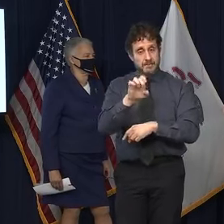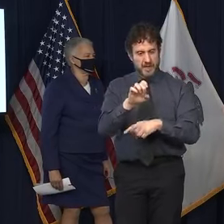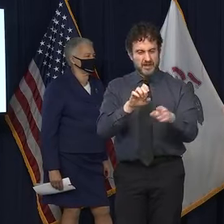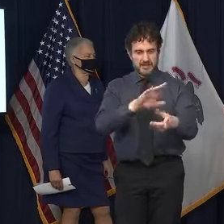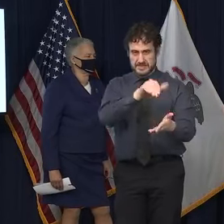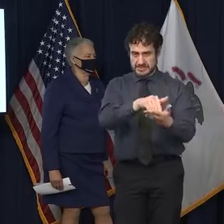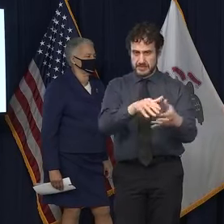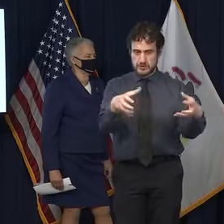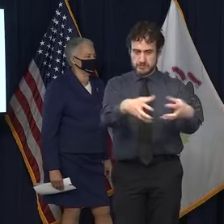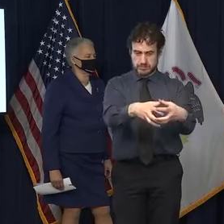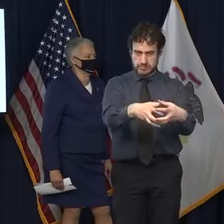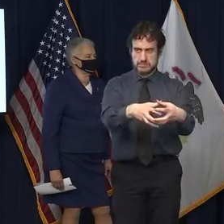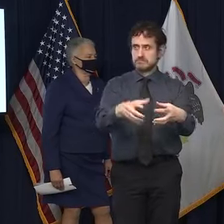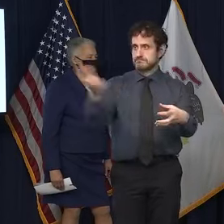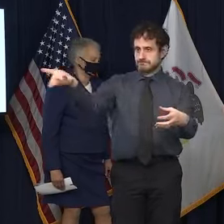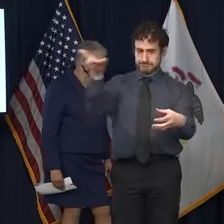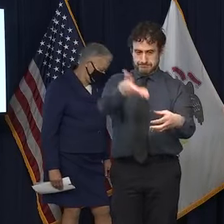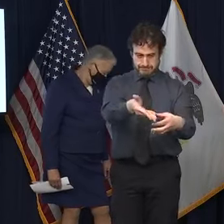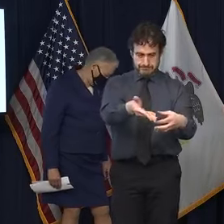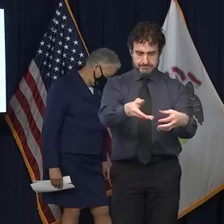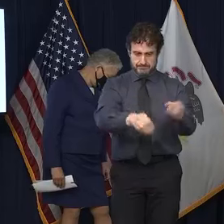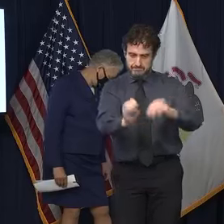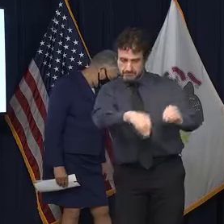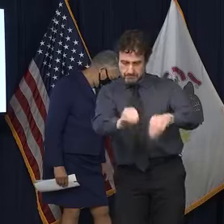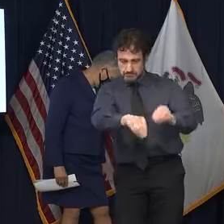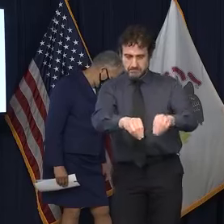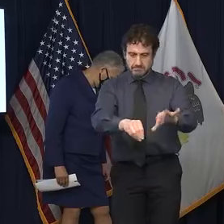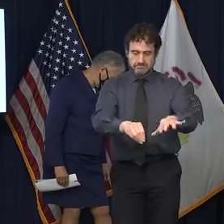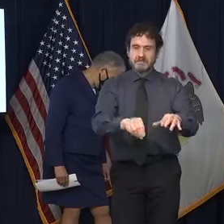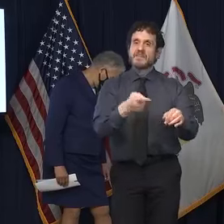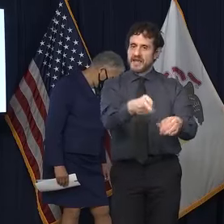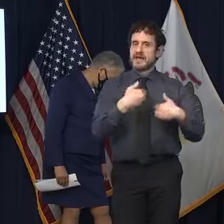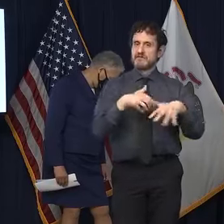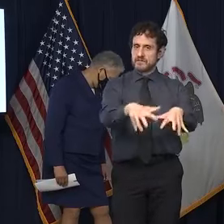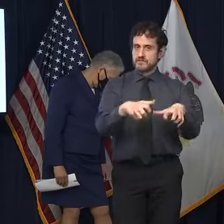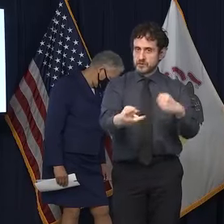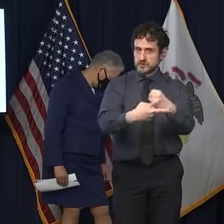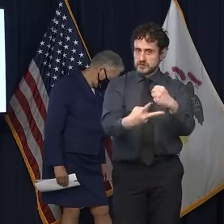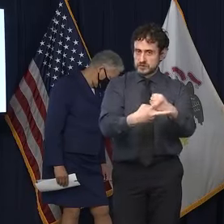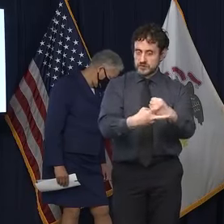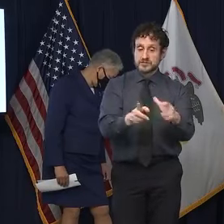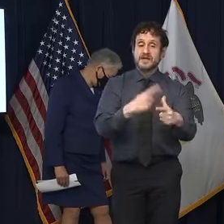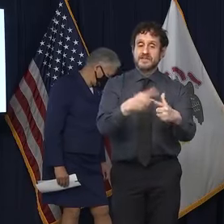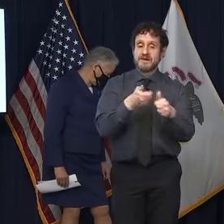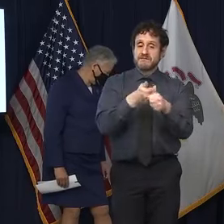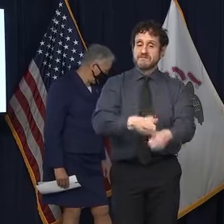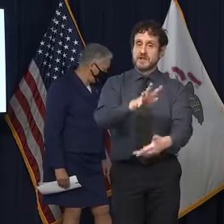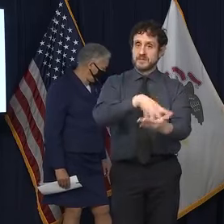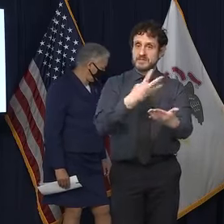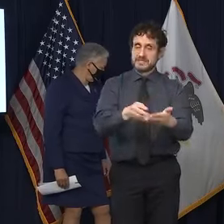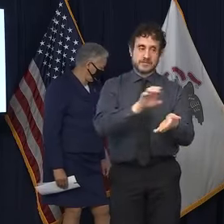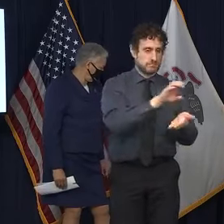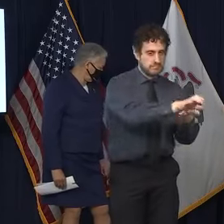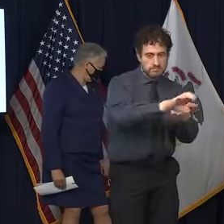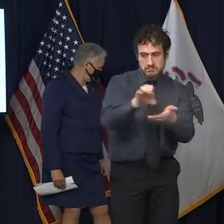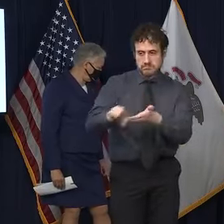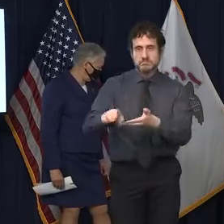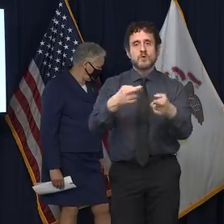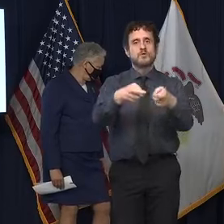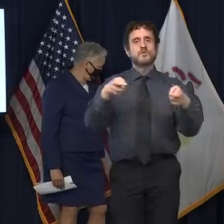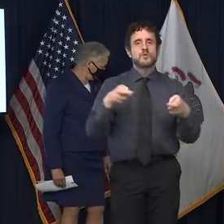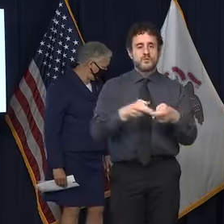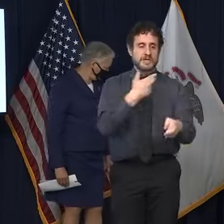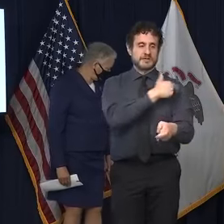And then, of course, according to the schedule, delivered to the regional hospitals. And once again, the regional hospitals